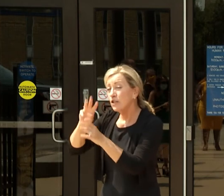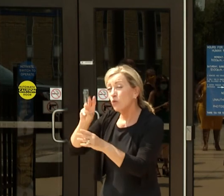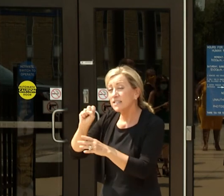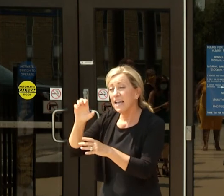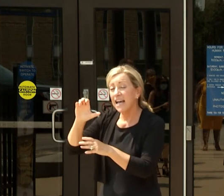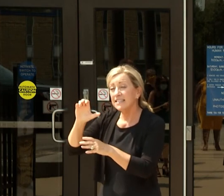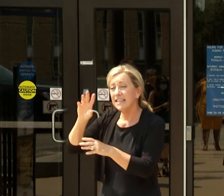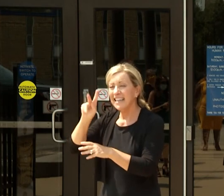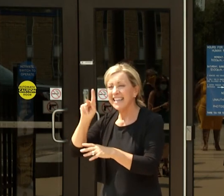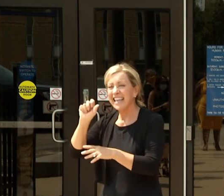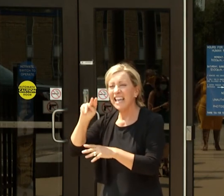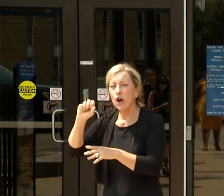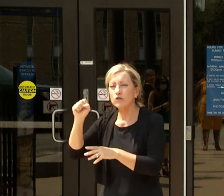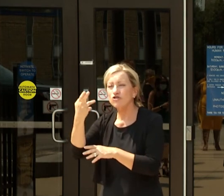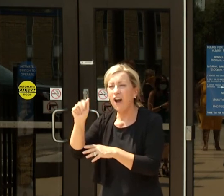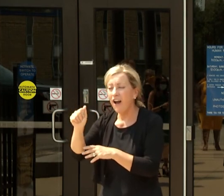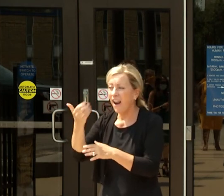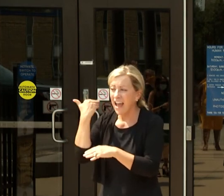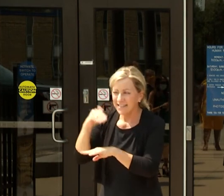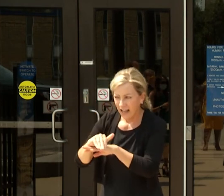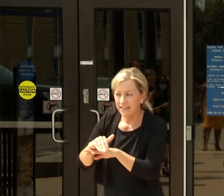Well, let me begin by saying, you know,